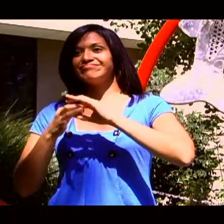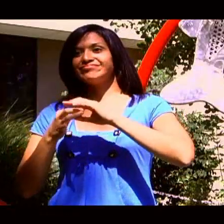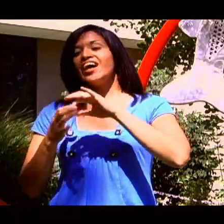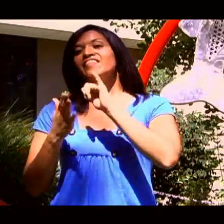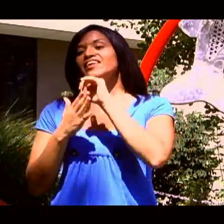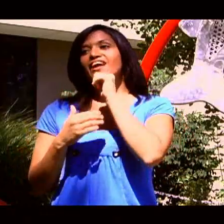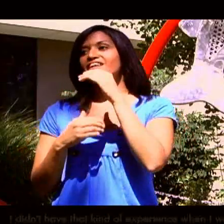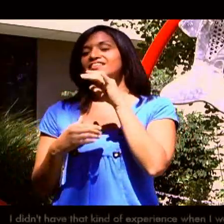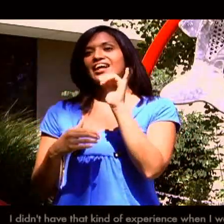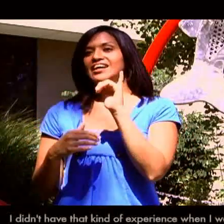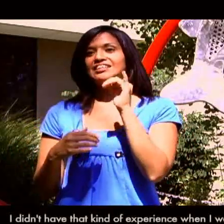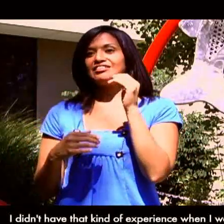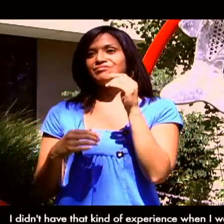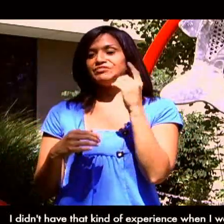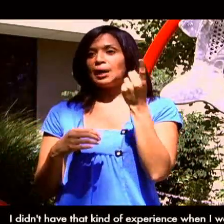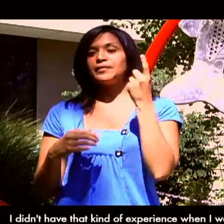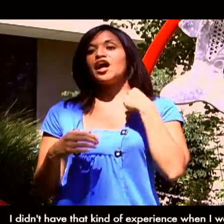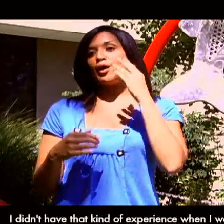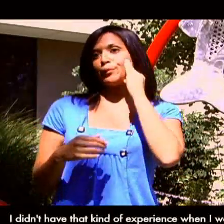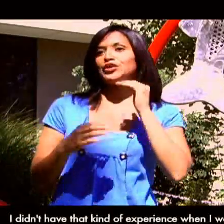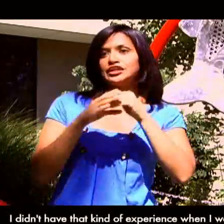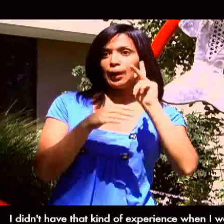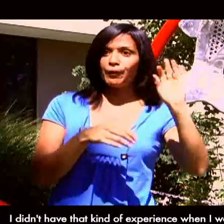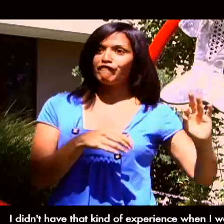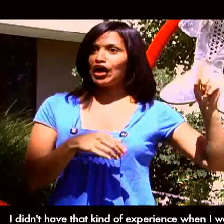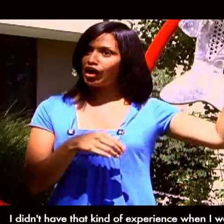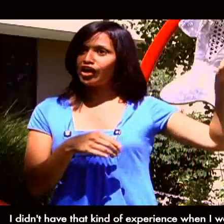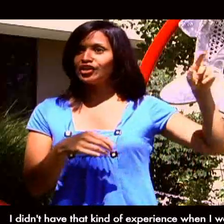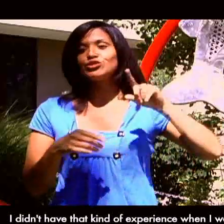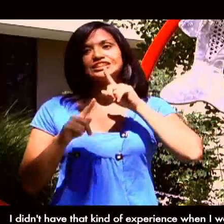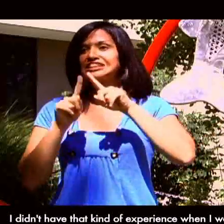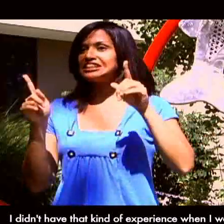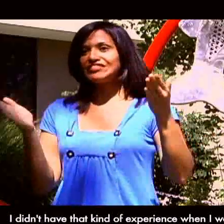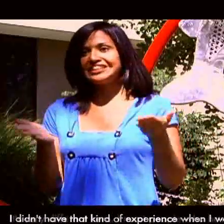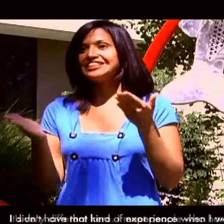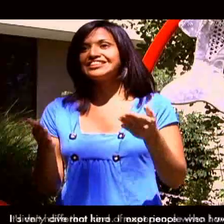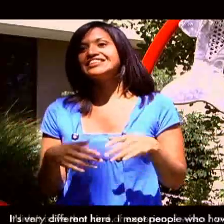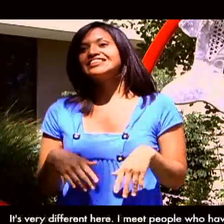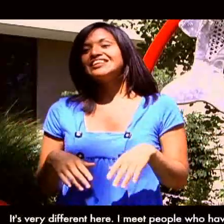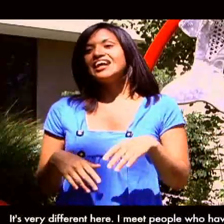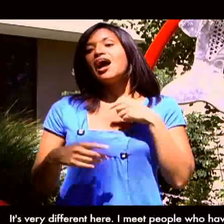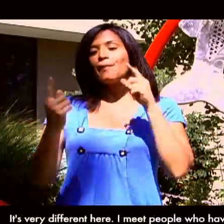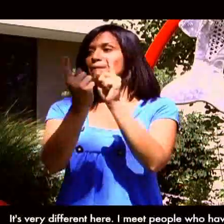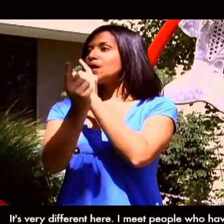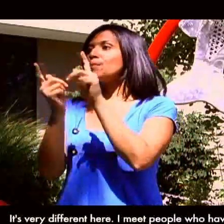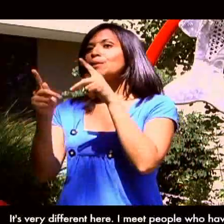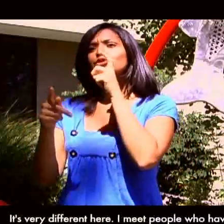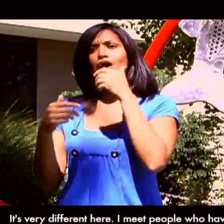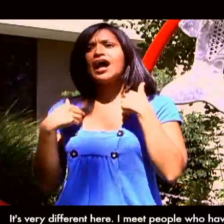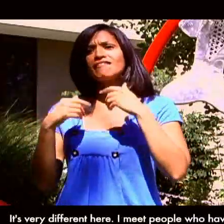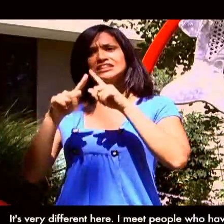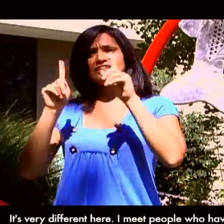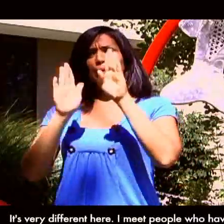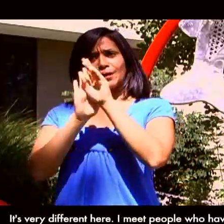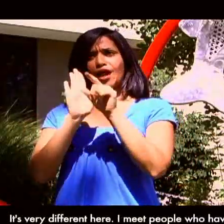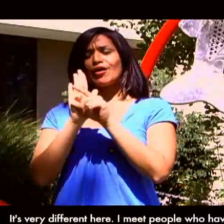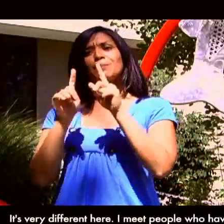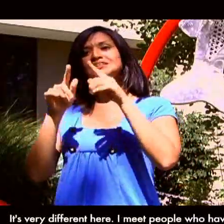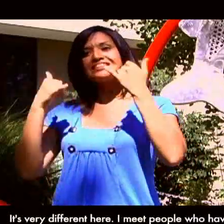And I didn't have that kind of experience when I was living in Klamath Falls. It's very different here. I meet people who have different backgrounds,